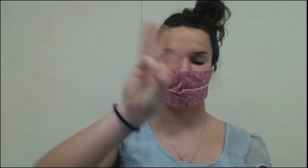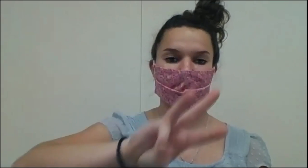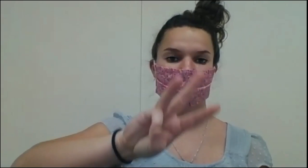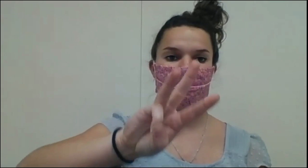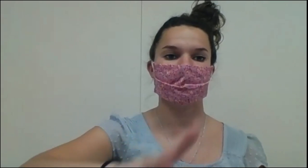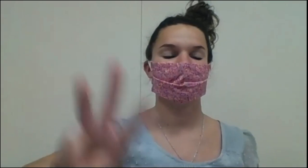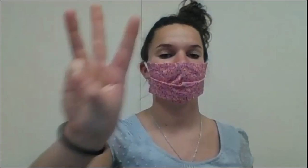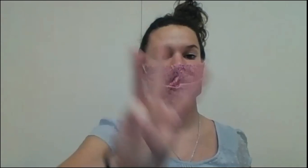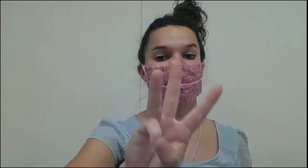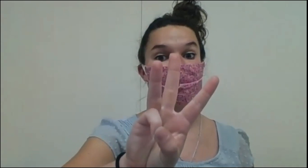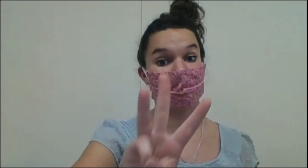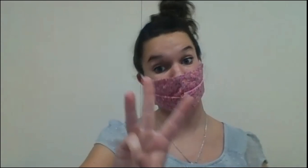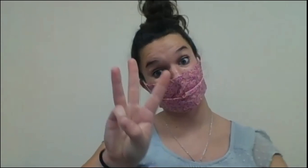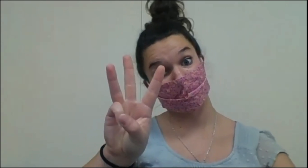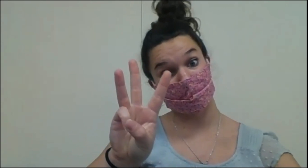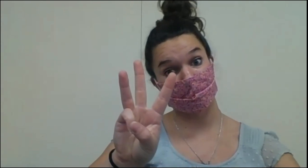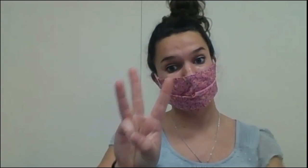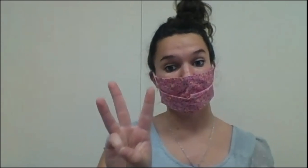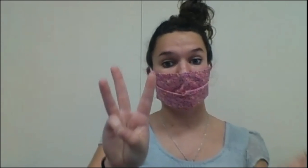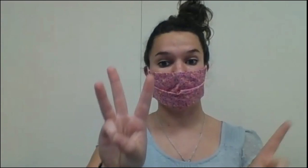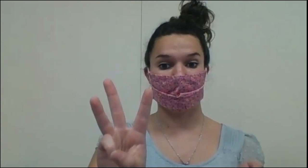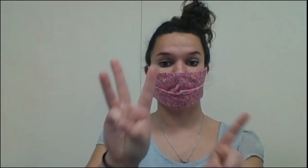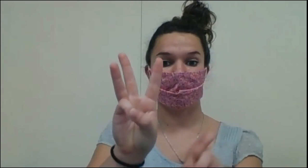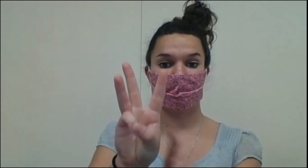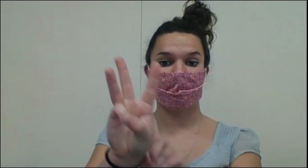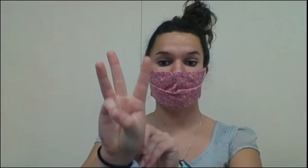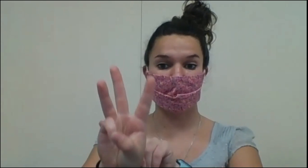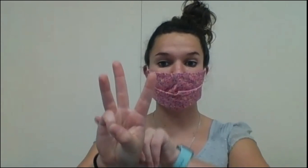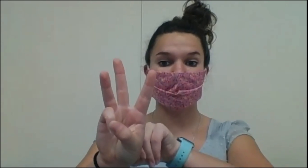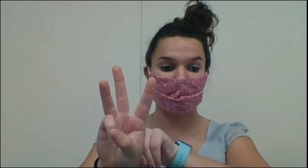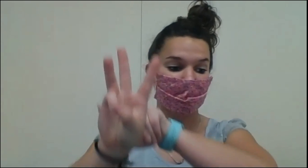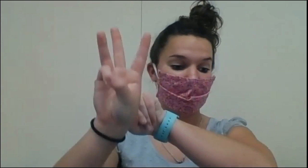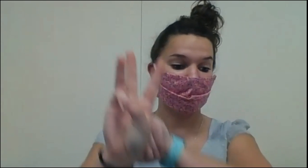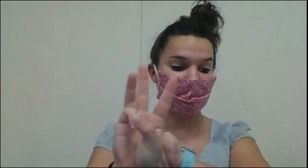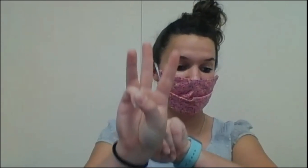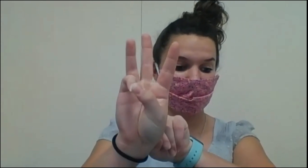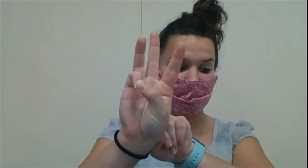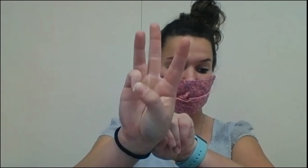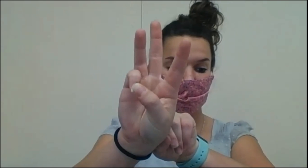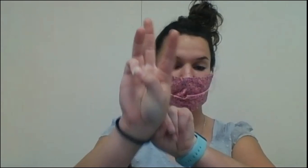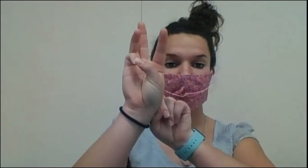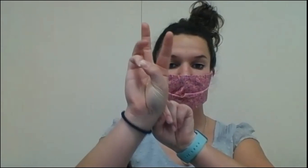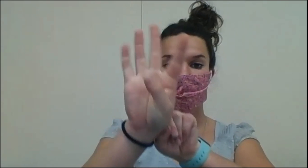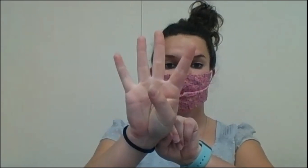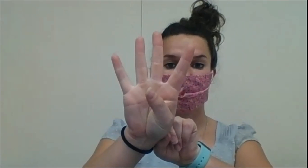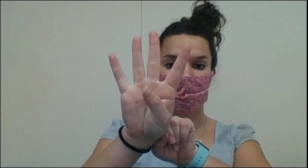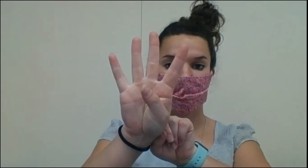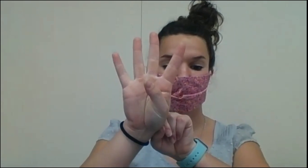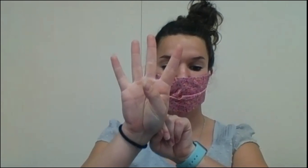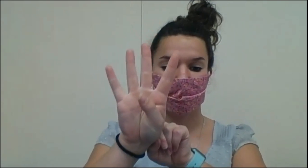little bears. Eight an apple core. Along came another. Then there were